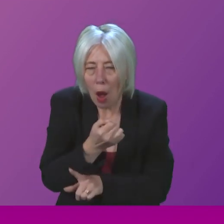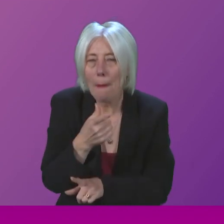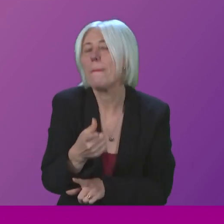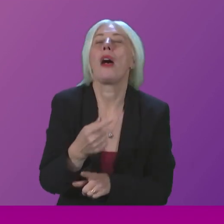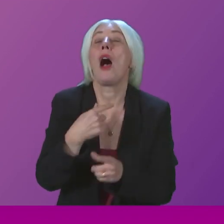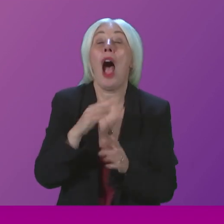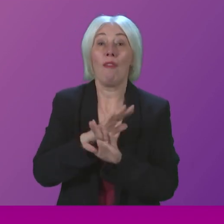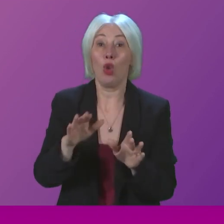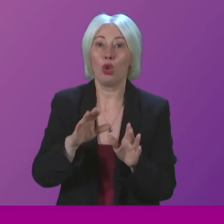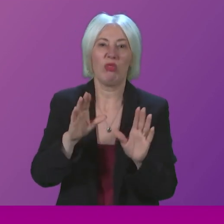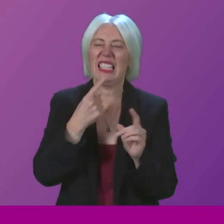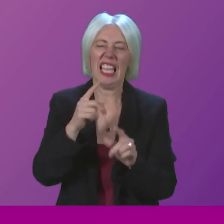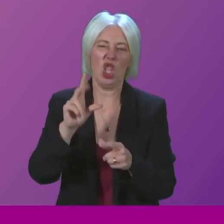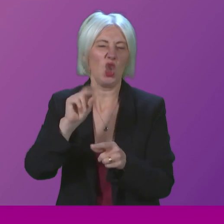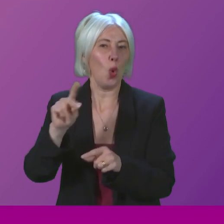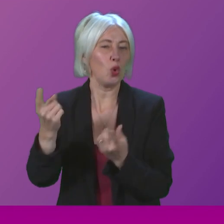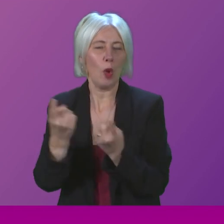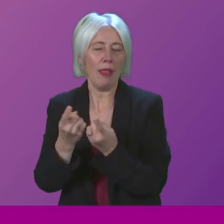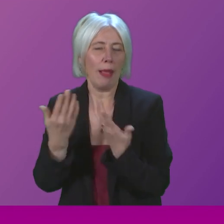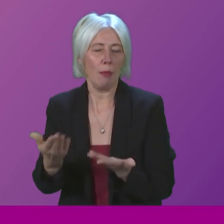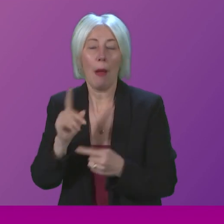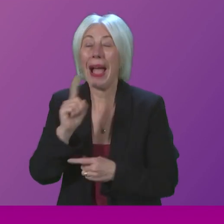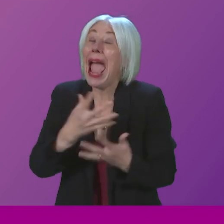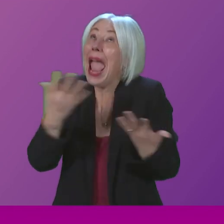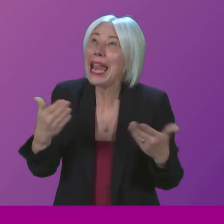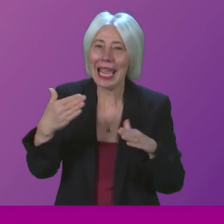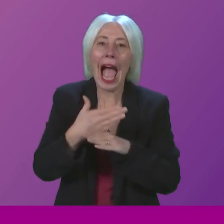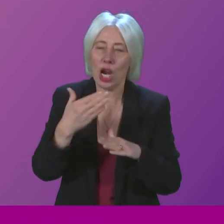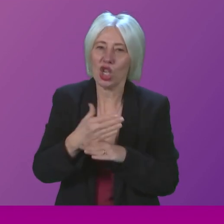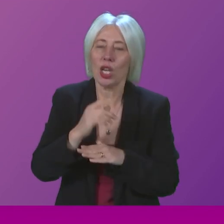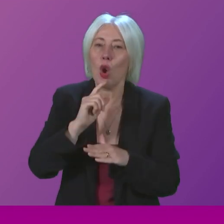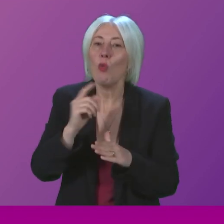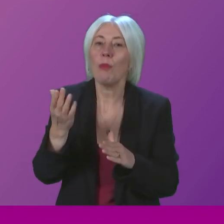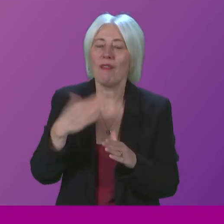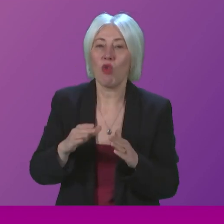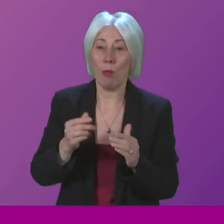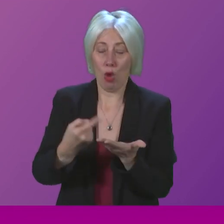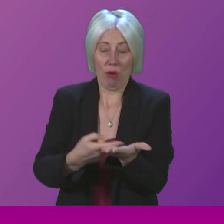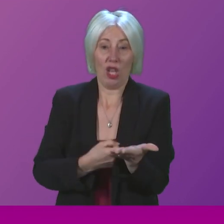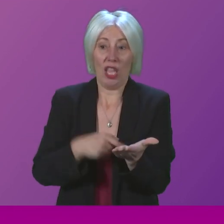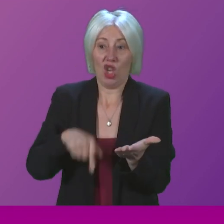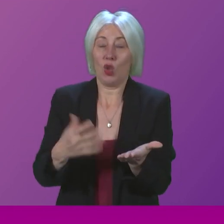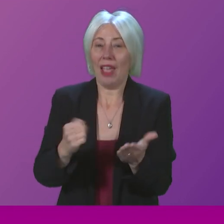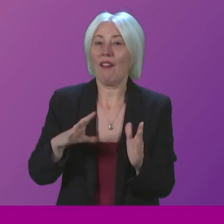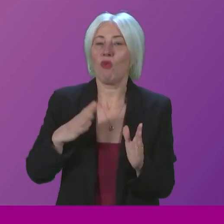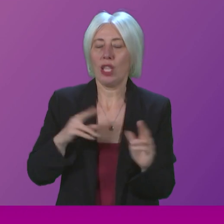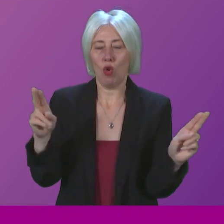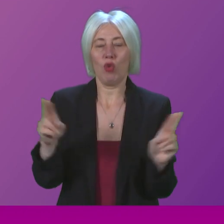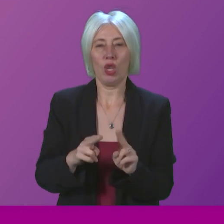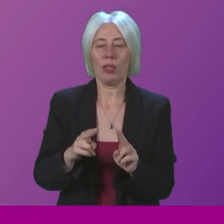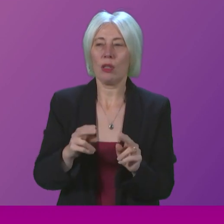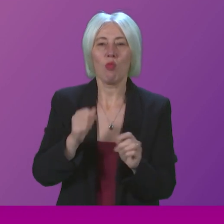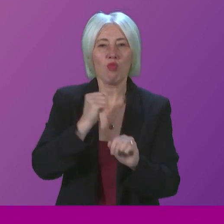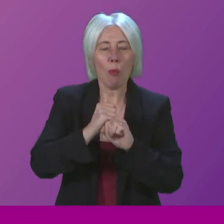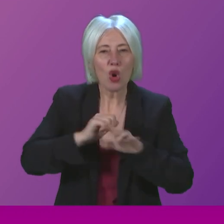out at this stage. Any action we do seek to take will be building on the regulations that are already in place that restricts the marketing, promotion and